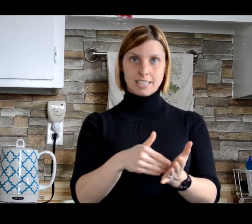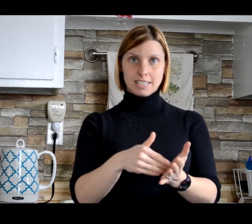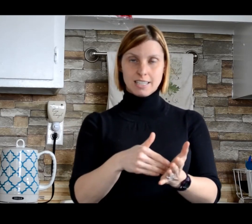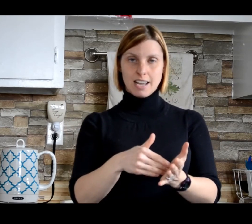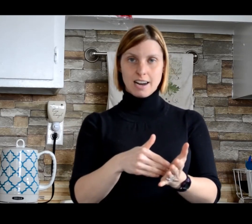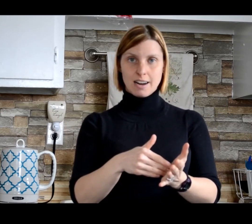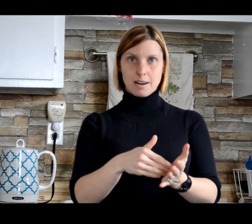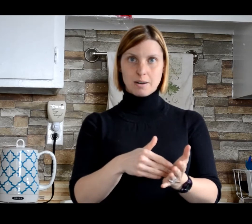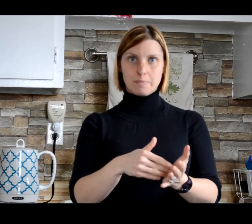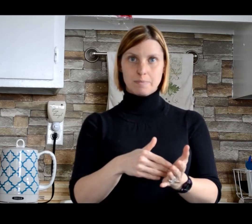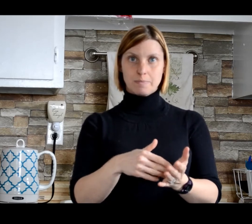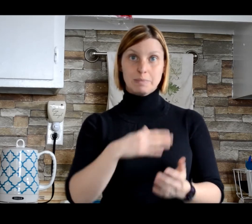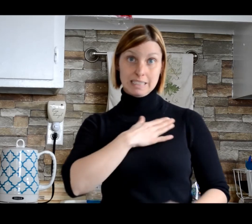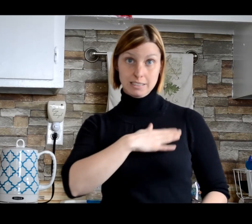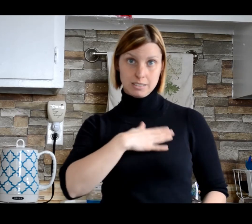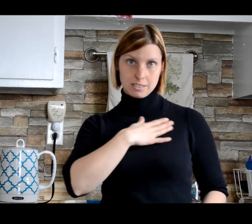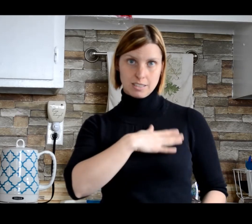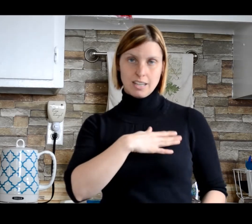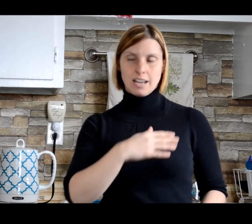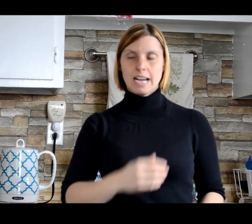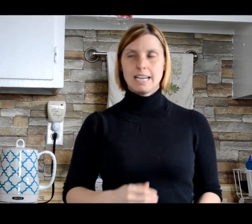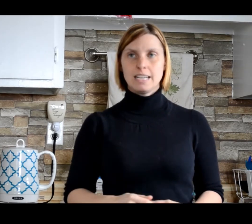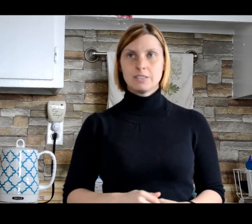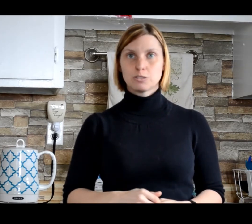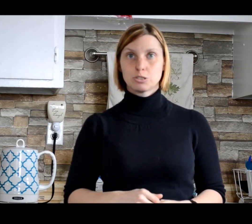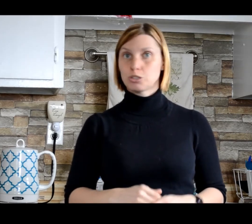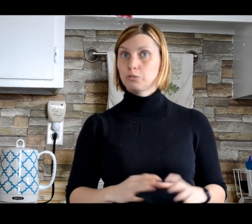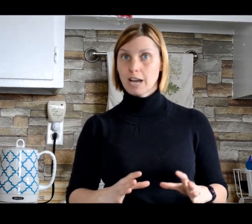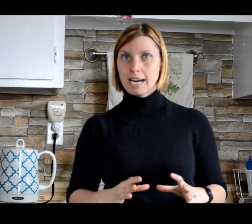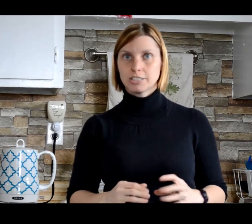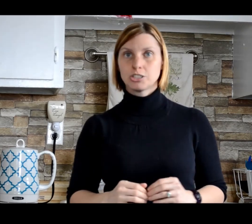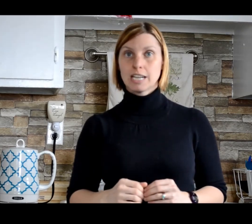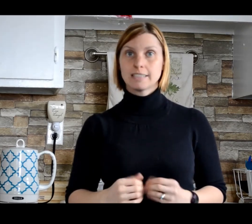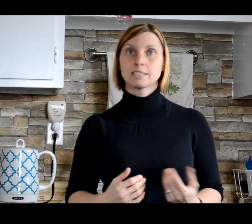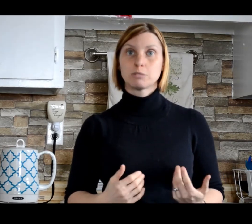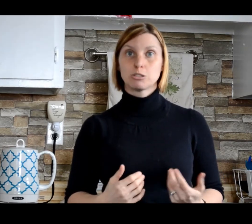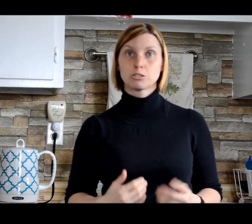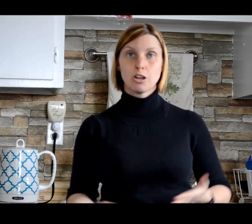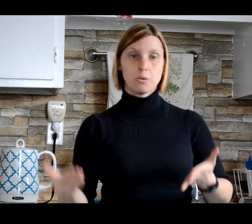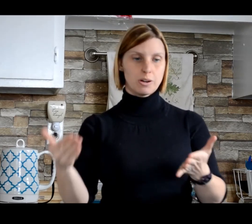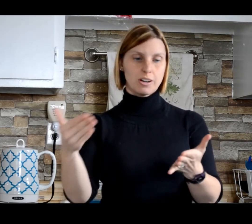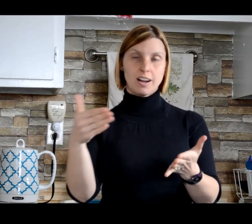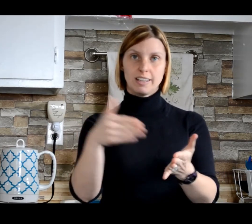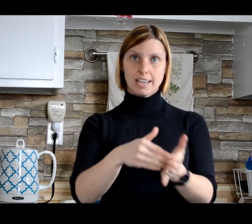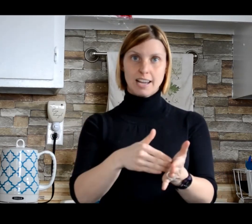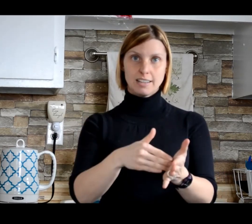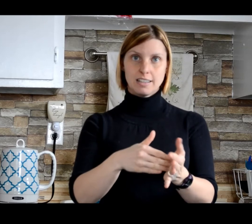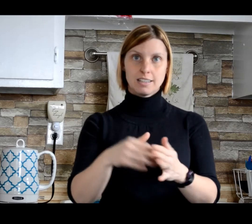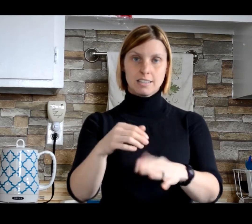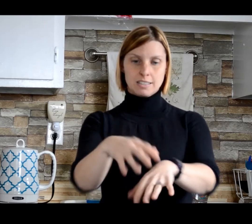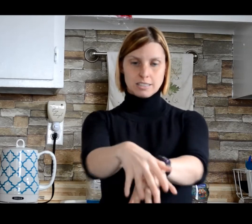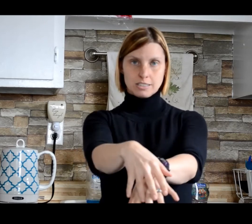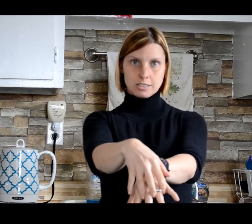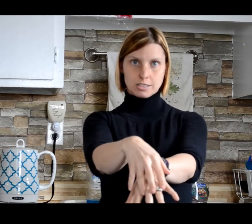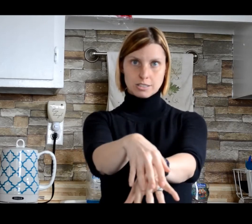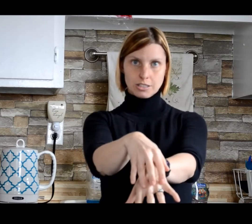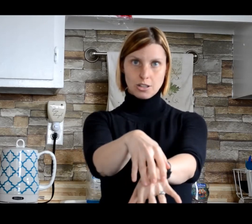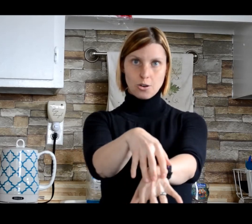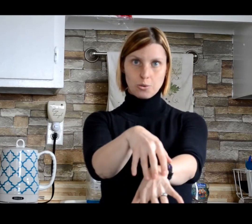please. And if it's too fast, you can ask them to go slower. Again, slower,